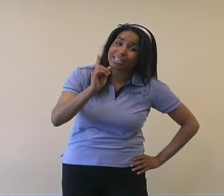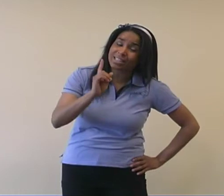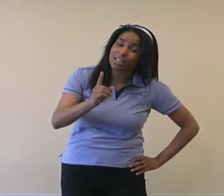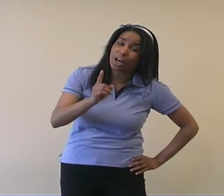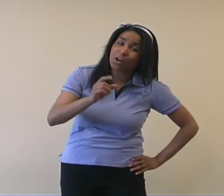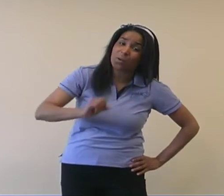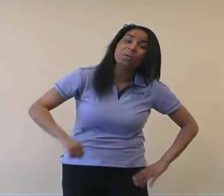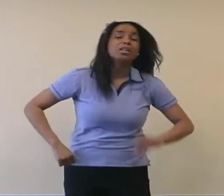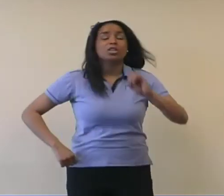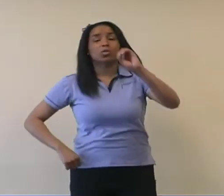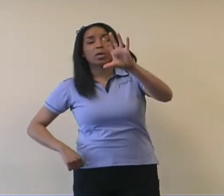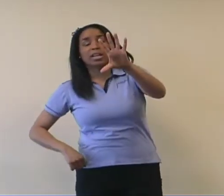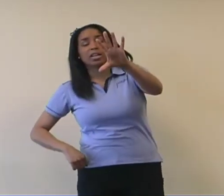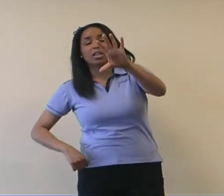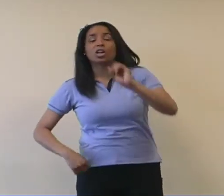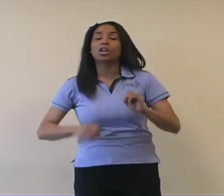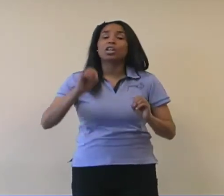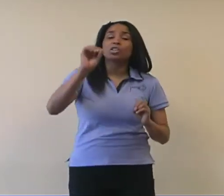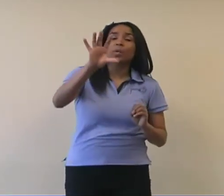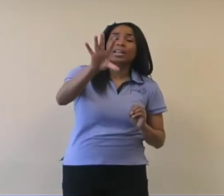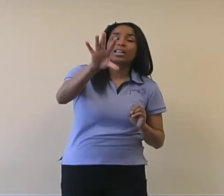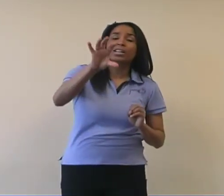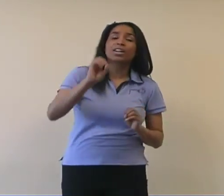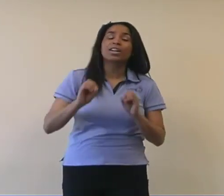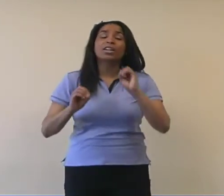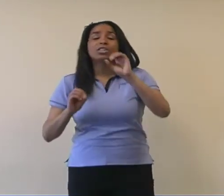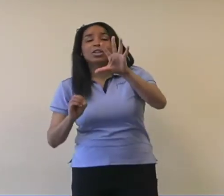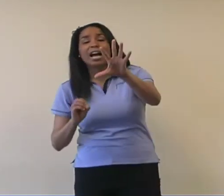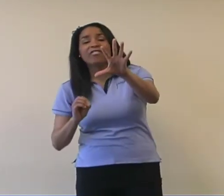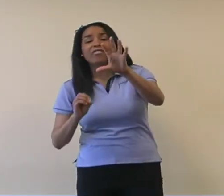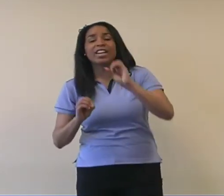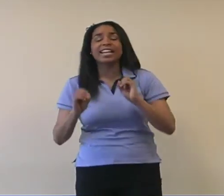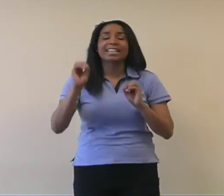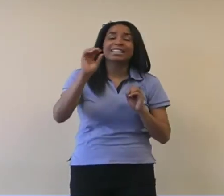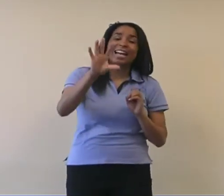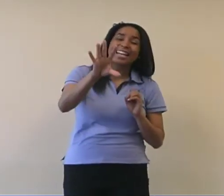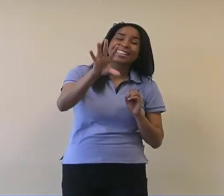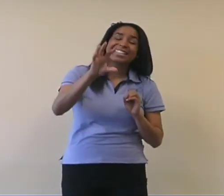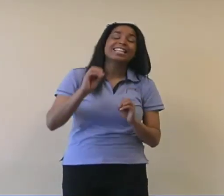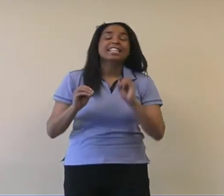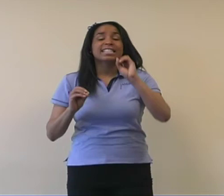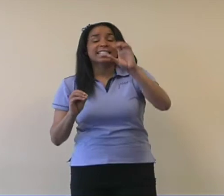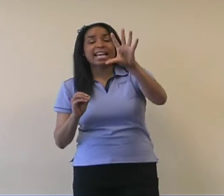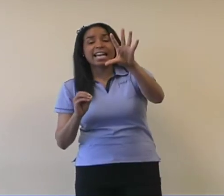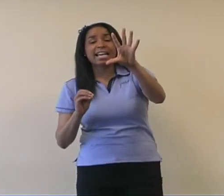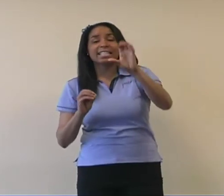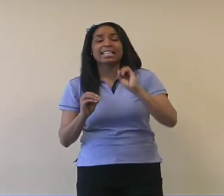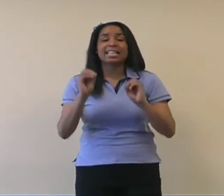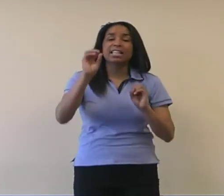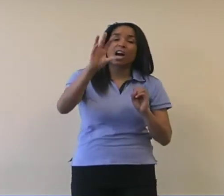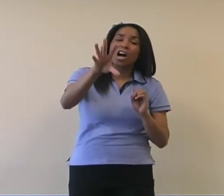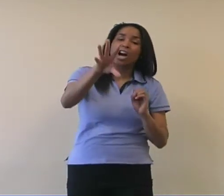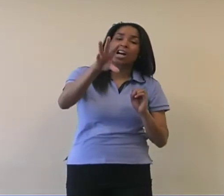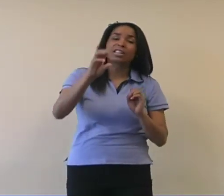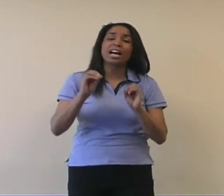slow. Twinkle, twinkle, traffic light, standing on the